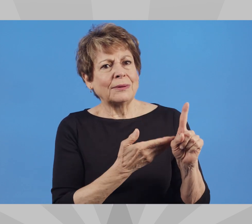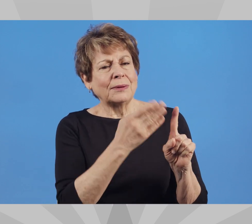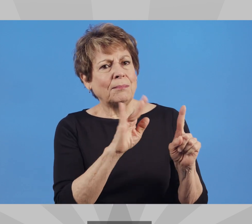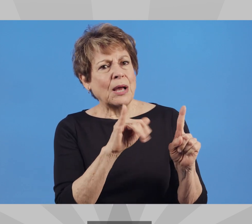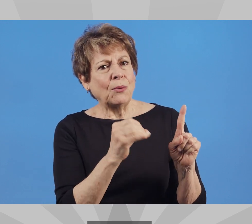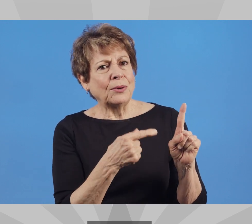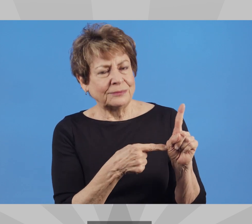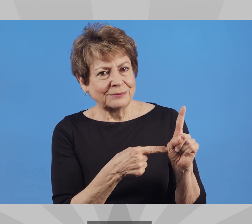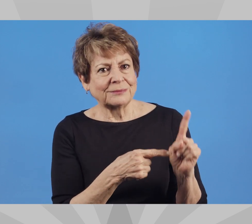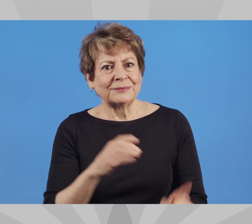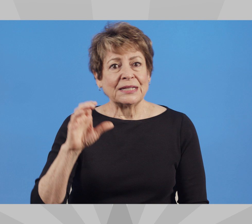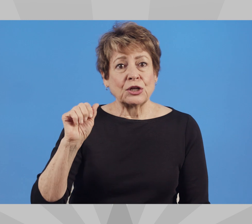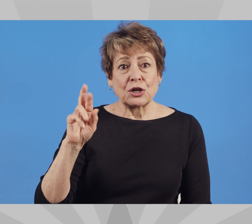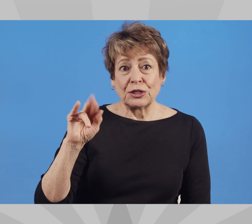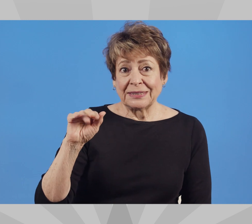Biography